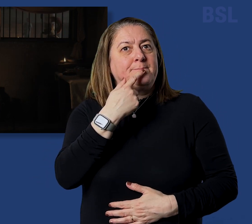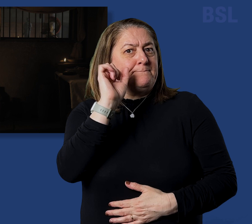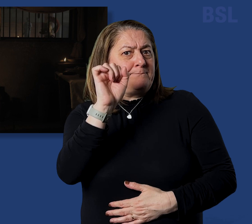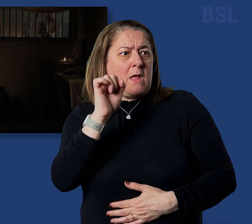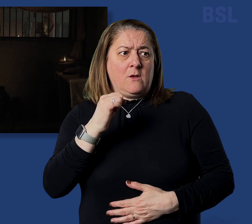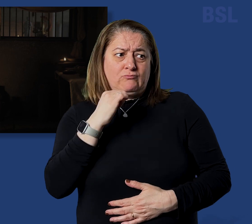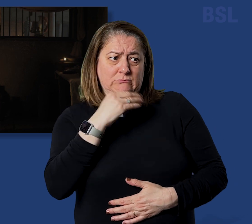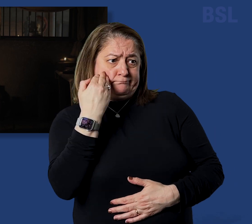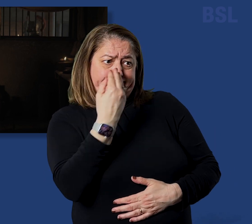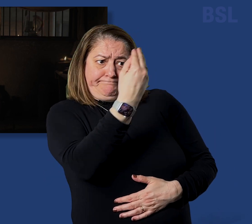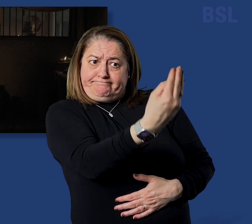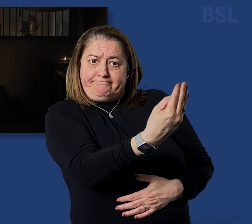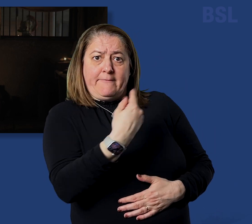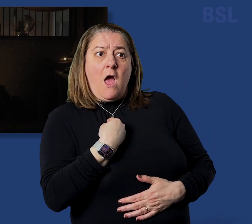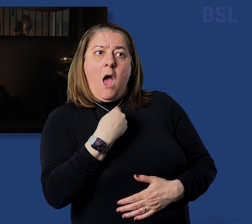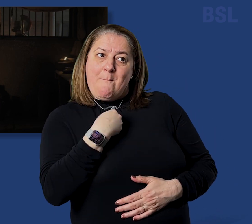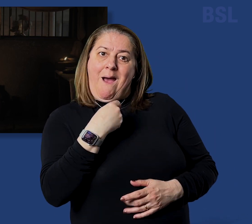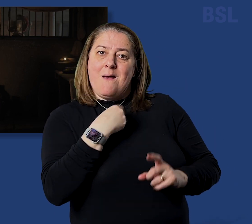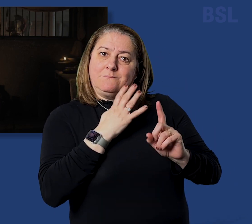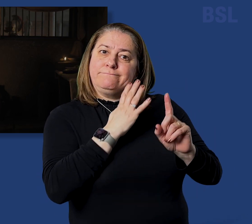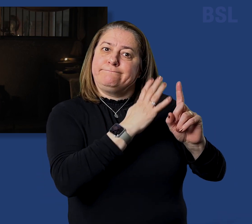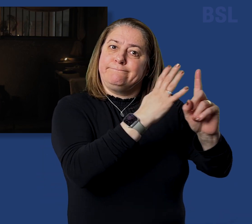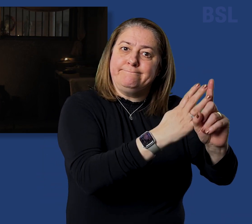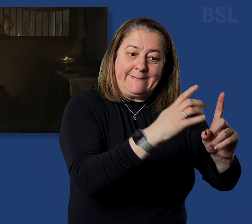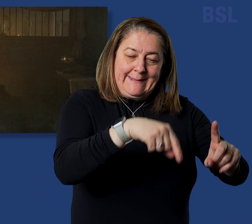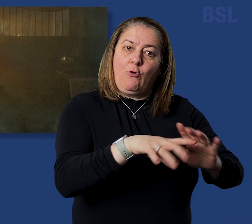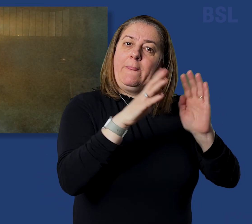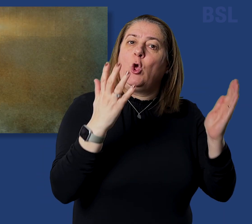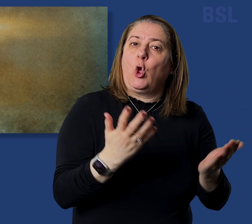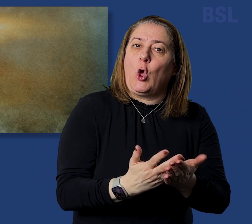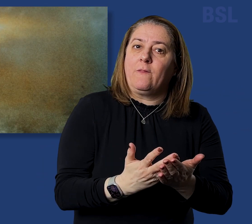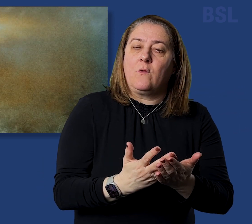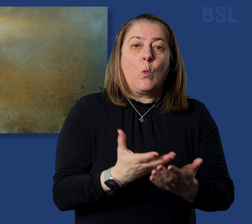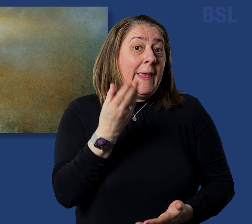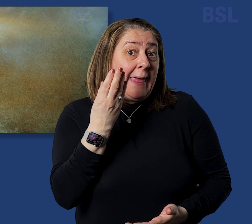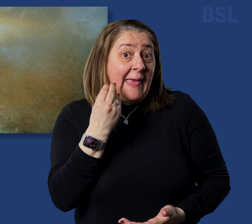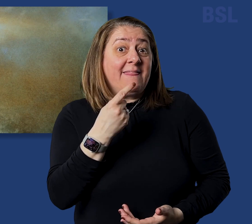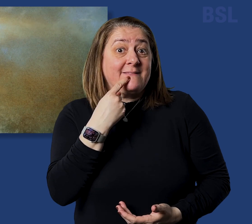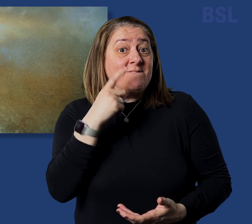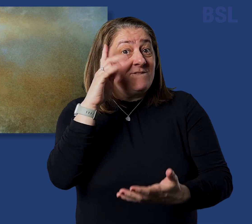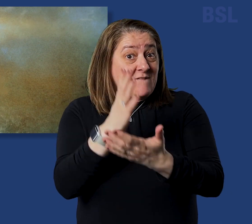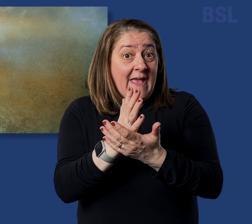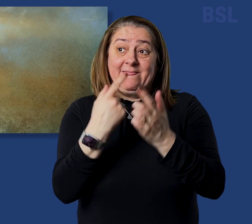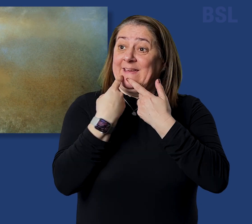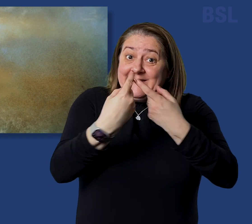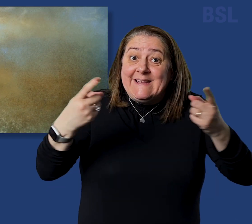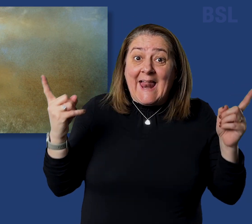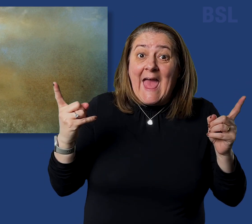strangers and pilgrims on the earth. For they that say such things declare plainly that